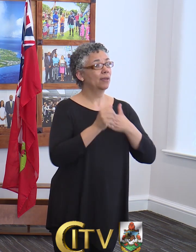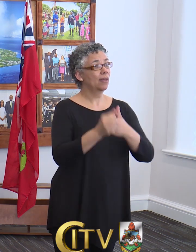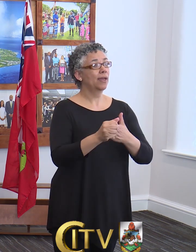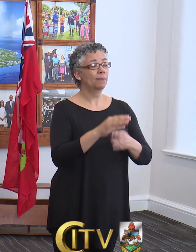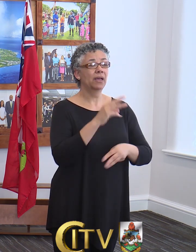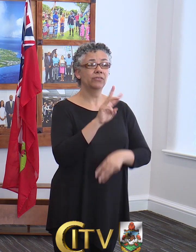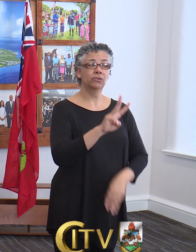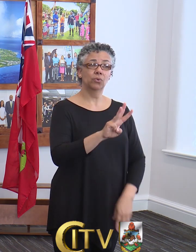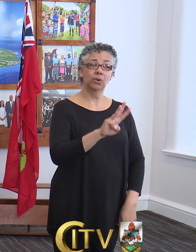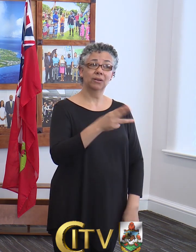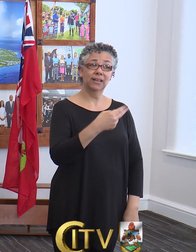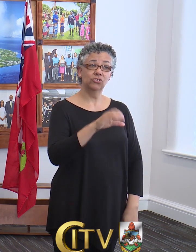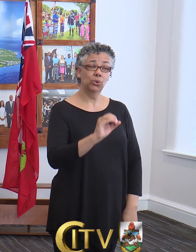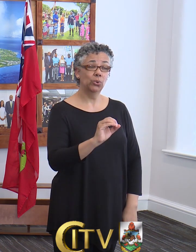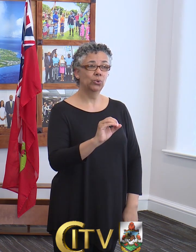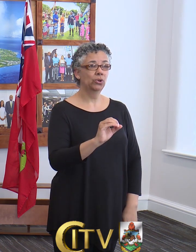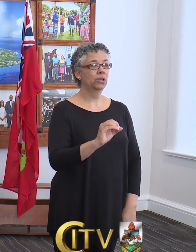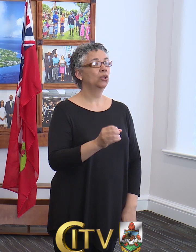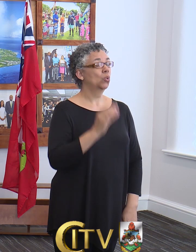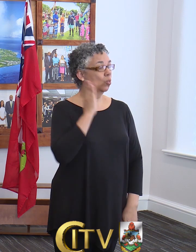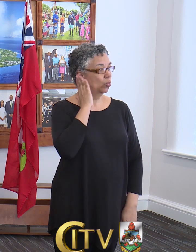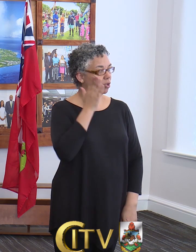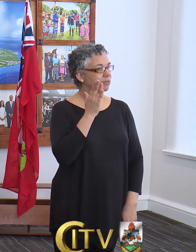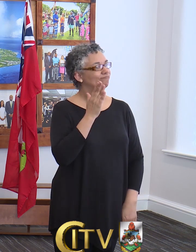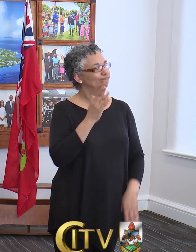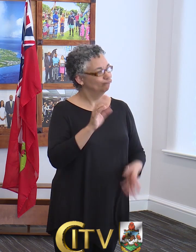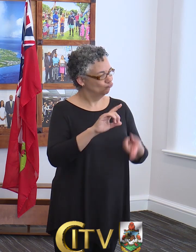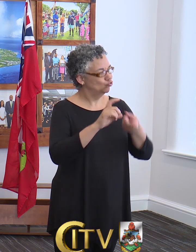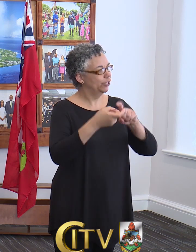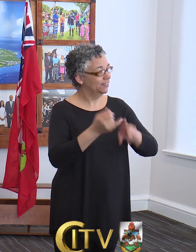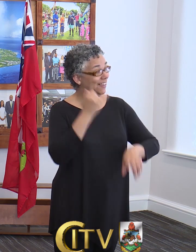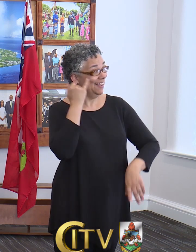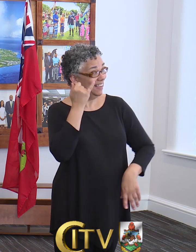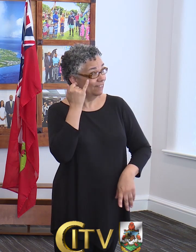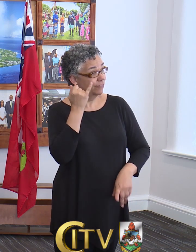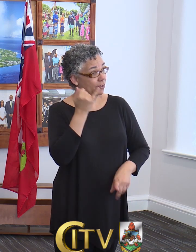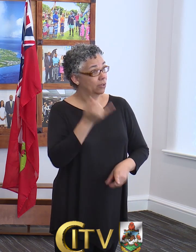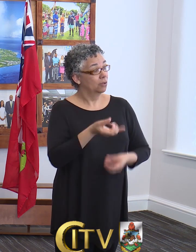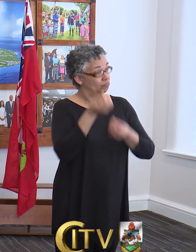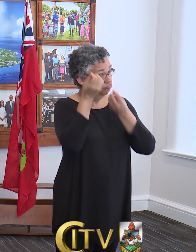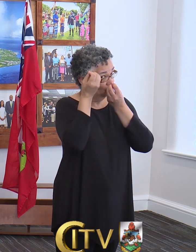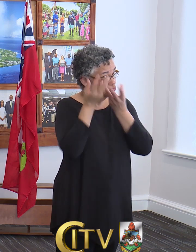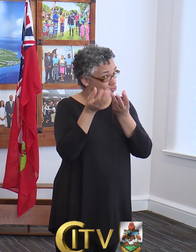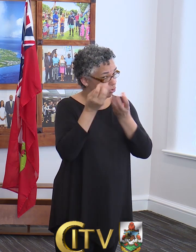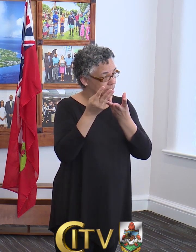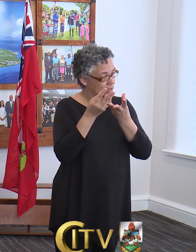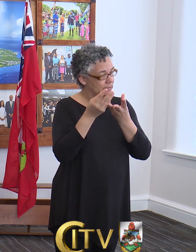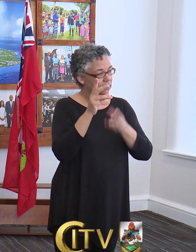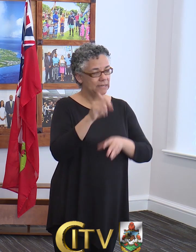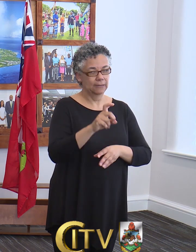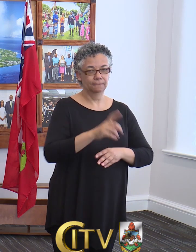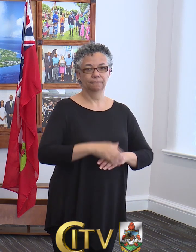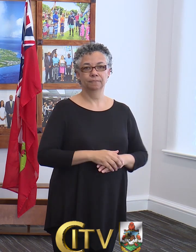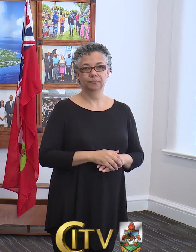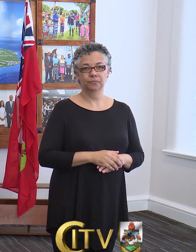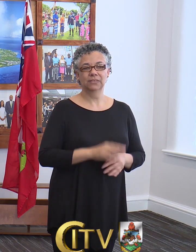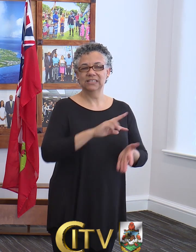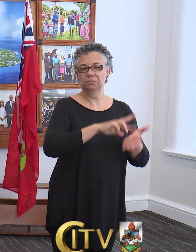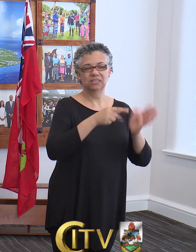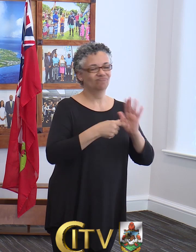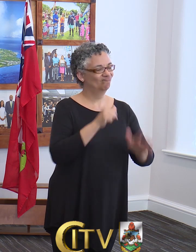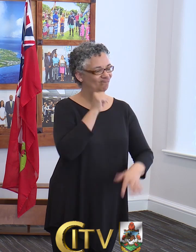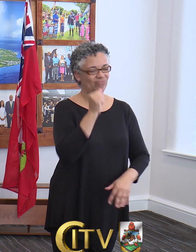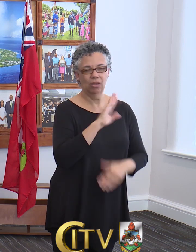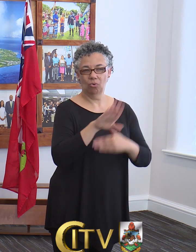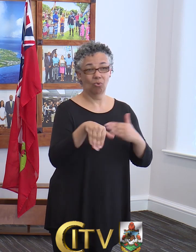and will be updated if and when that particular guidance is updated. This does mean that not every